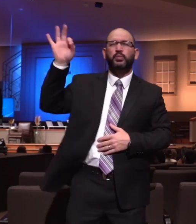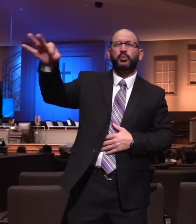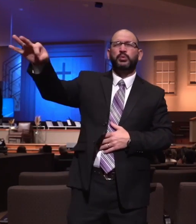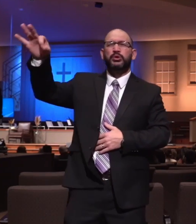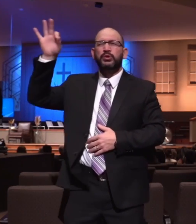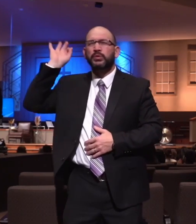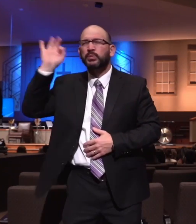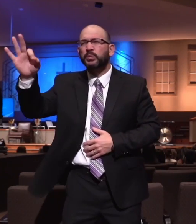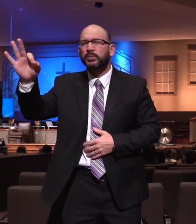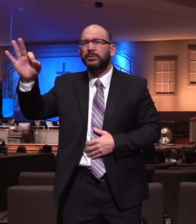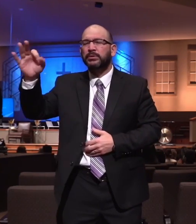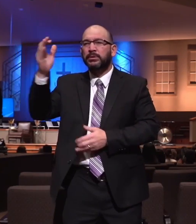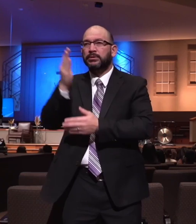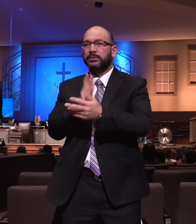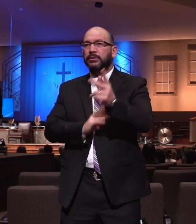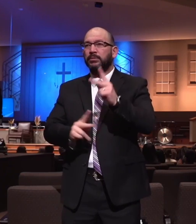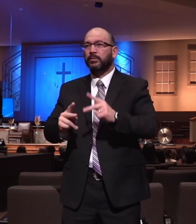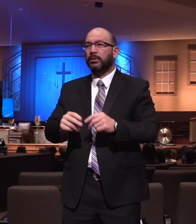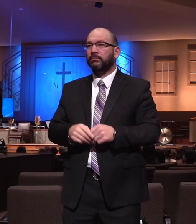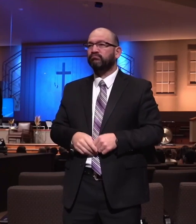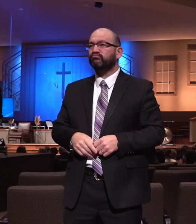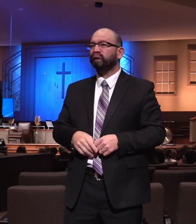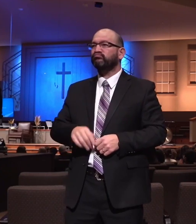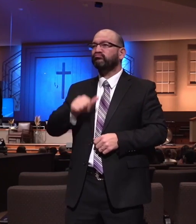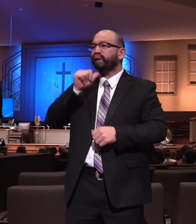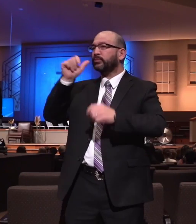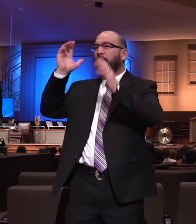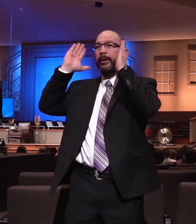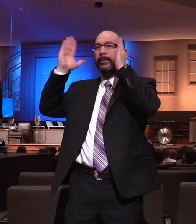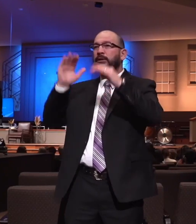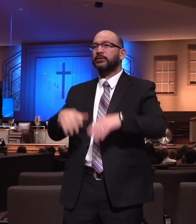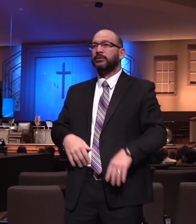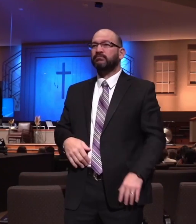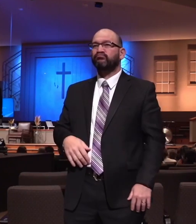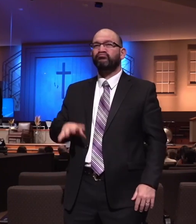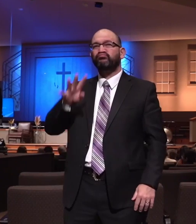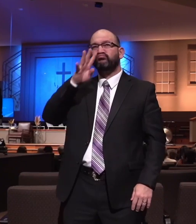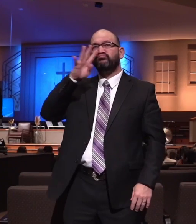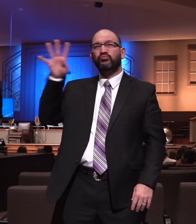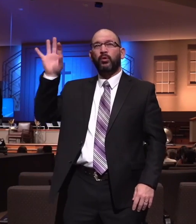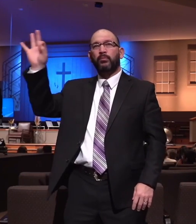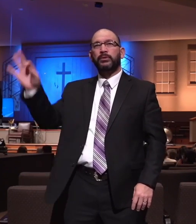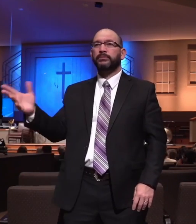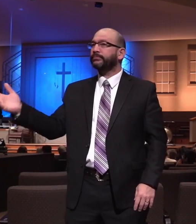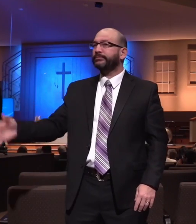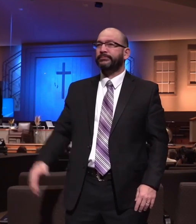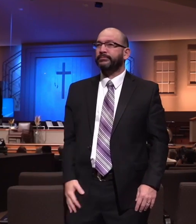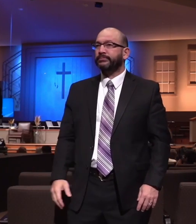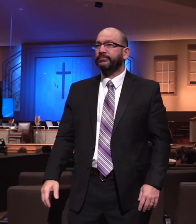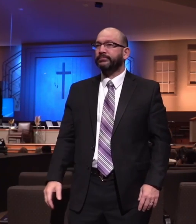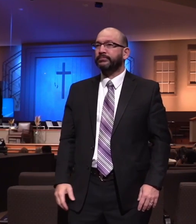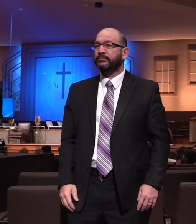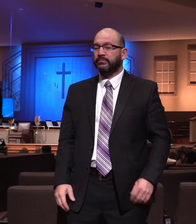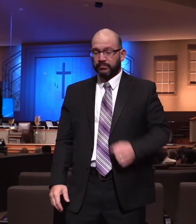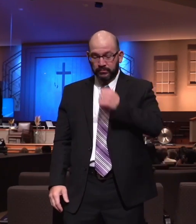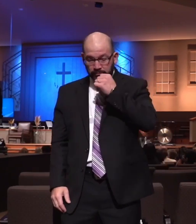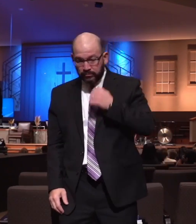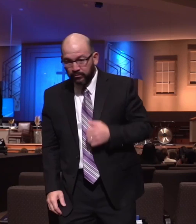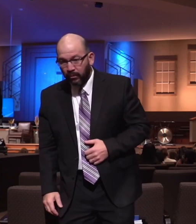they once did. Instruction. Notice, secondly, the second way that you can have the revelation or find out how